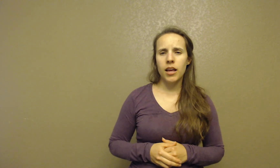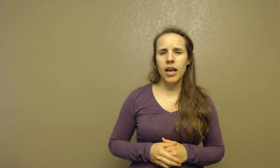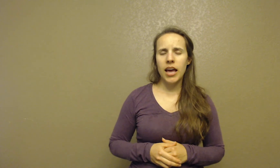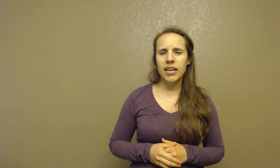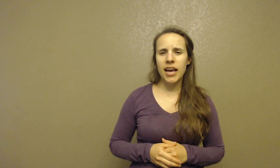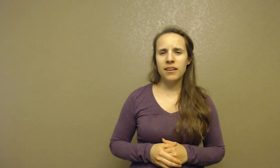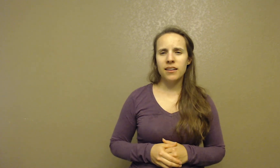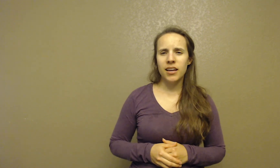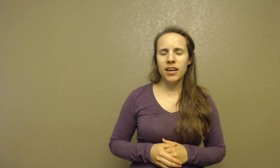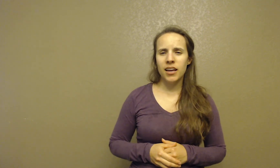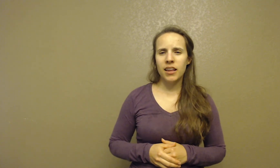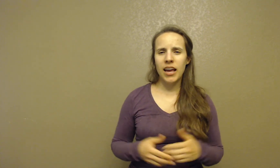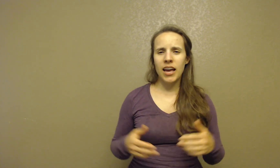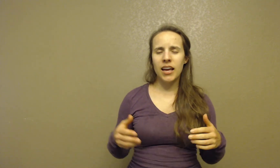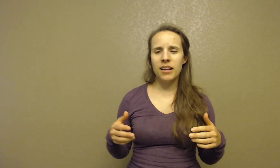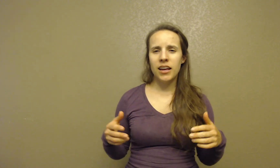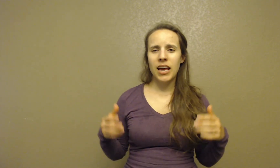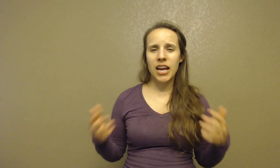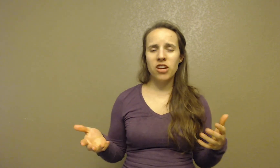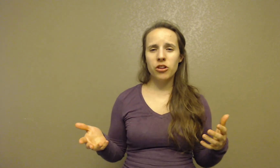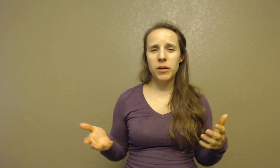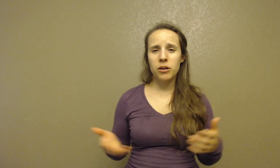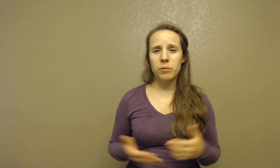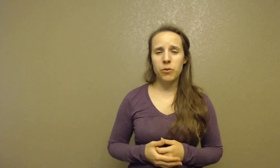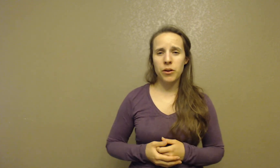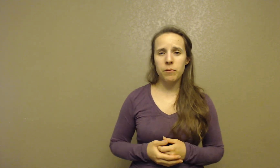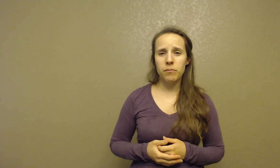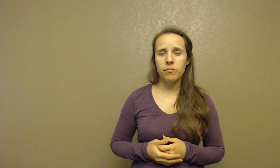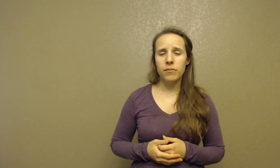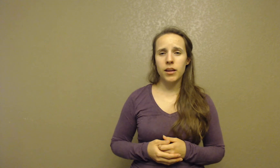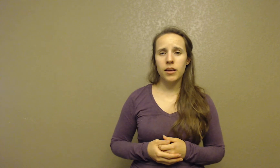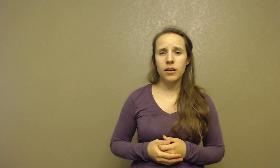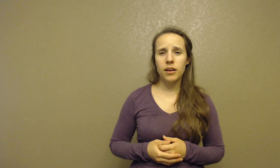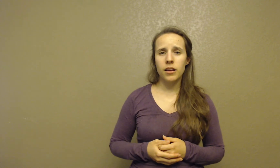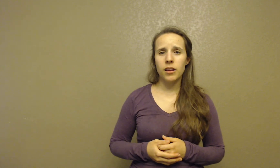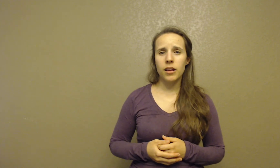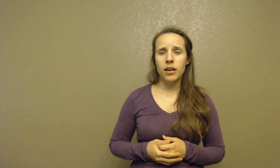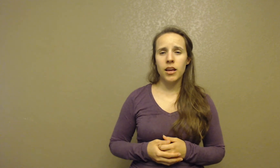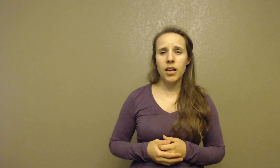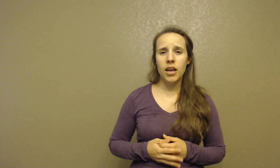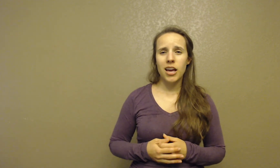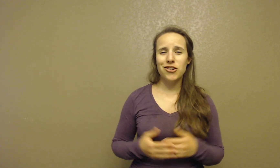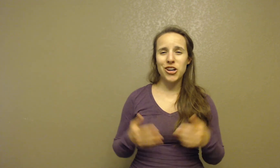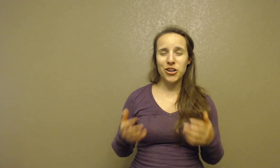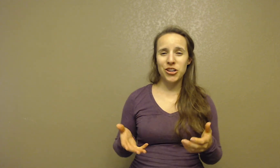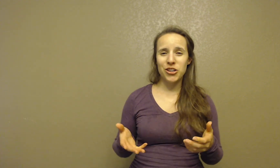and yet they had an angel appear before them and share the good